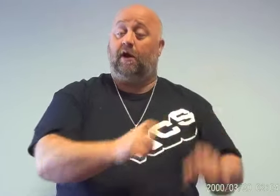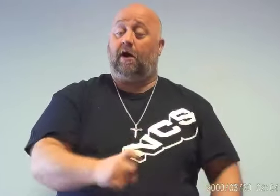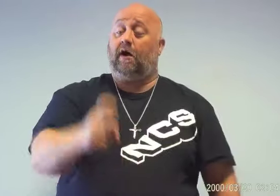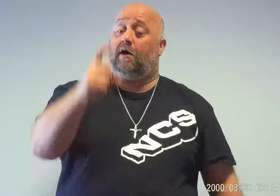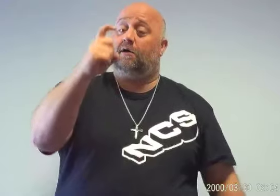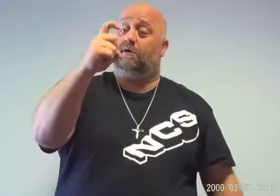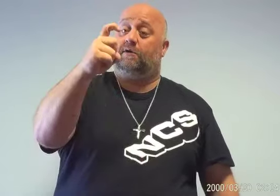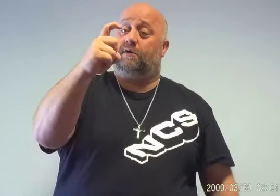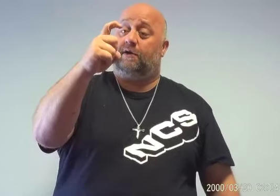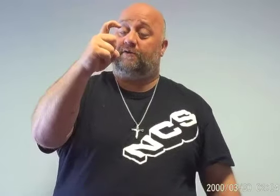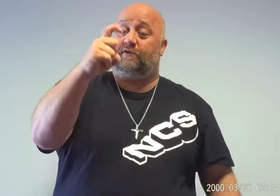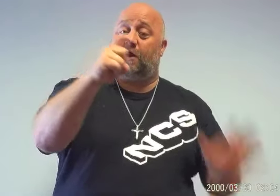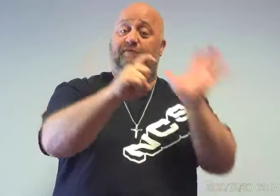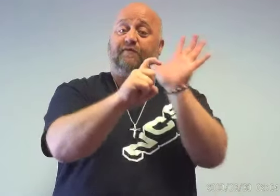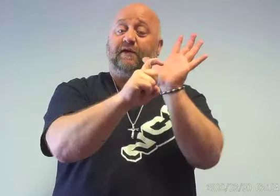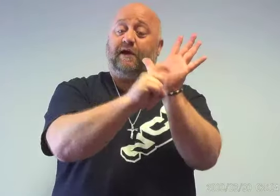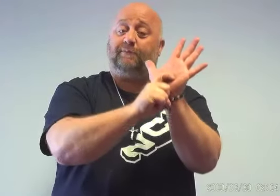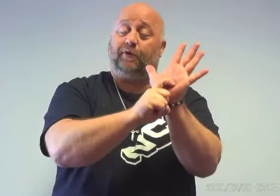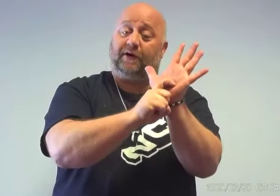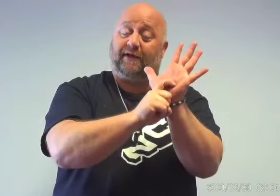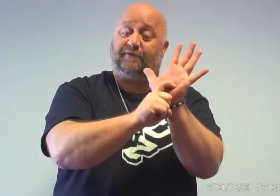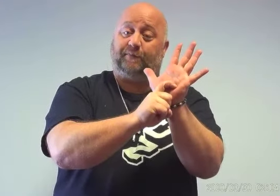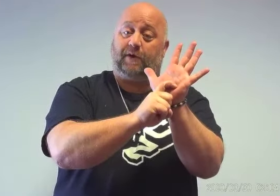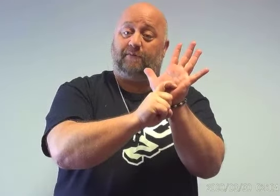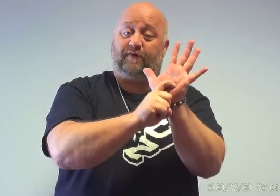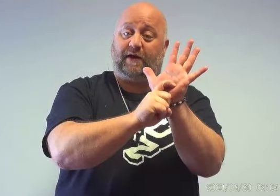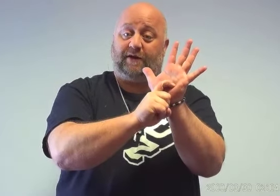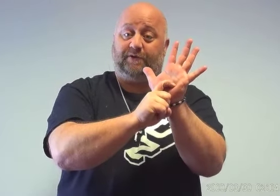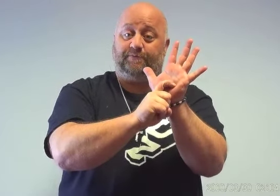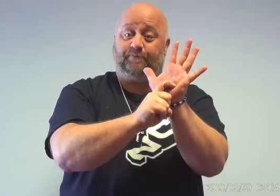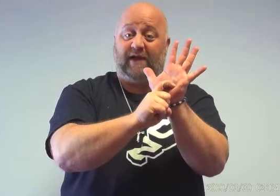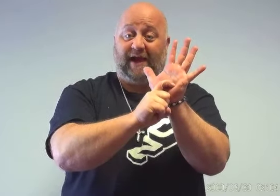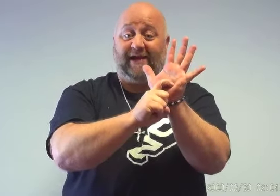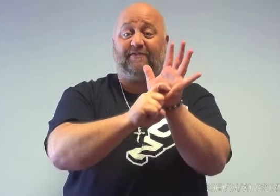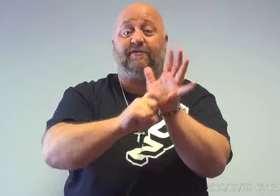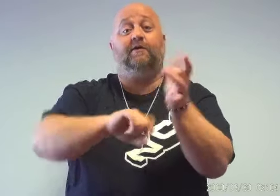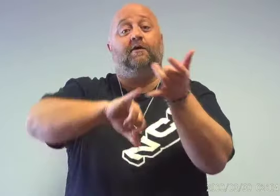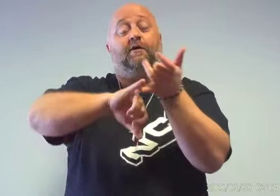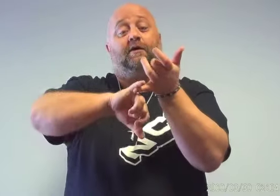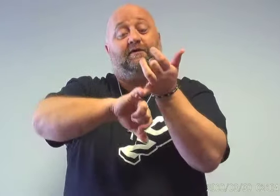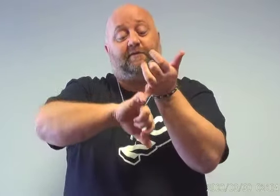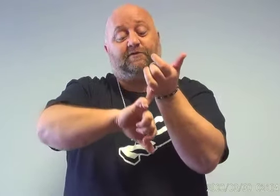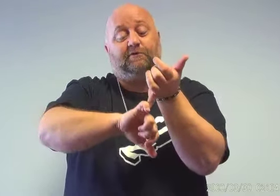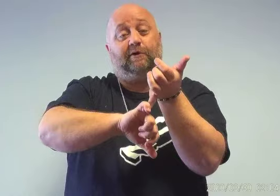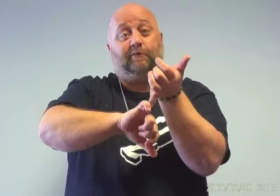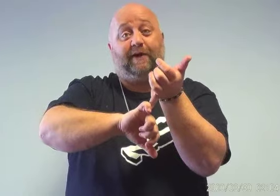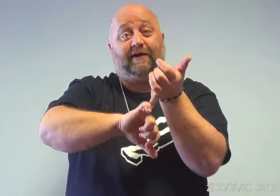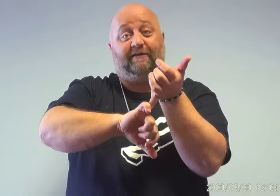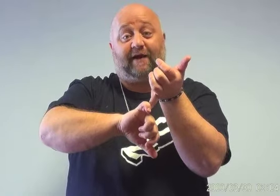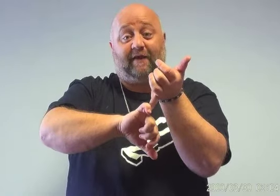R is curve the finger, put it against the palm of the hand. S is our two little pinkies together.